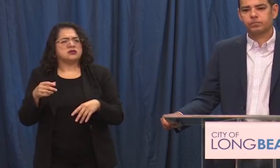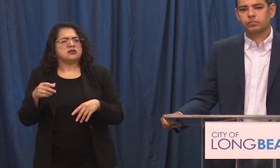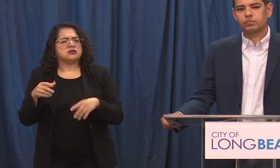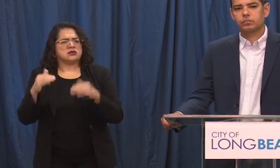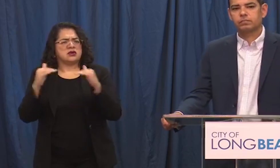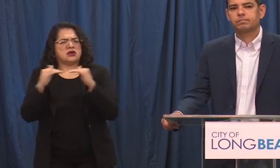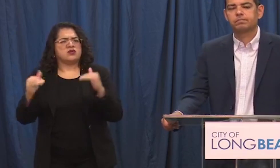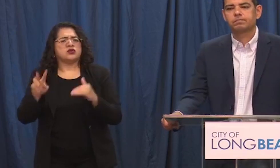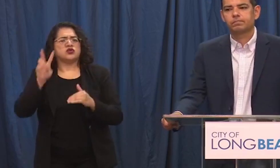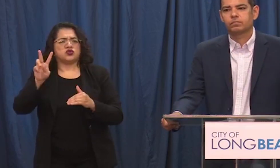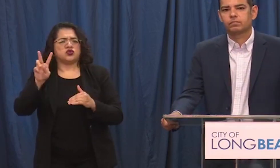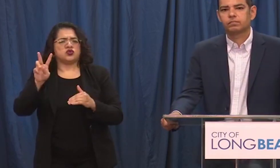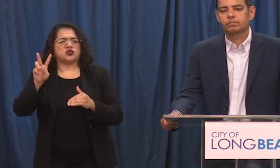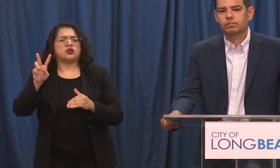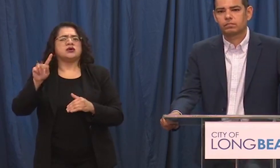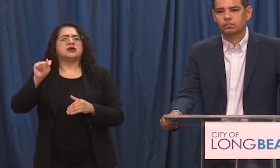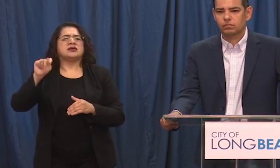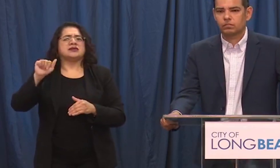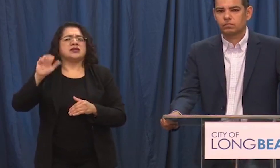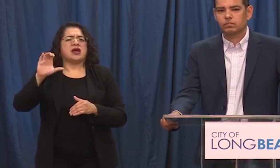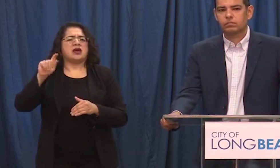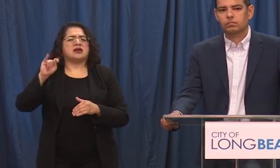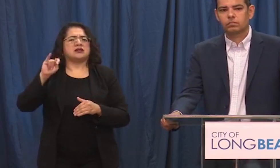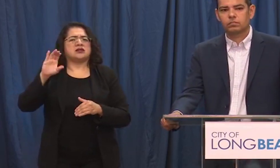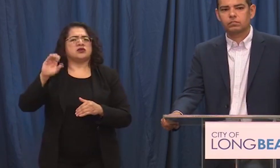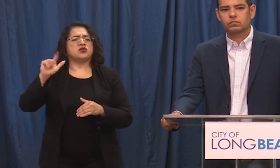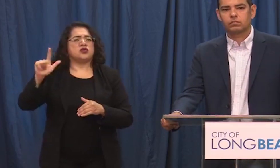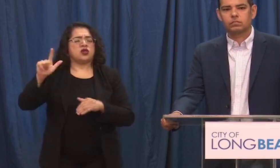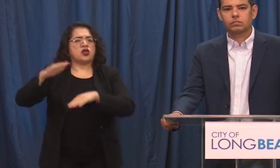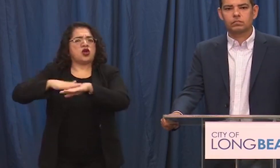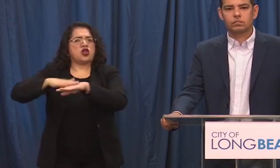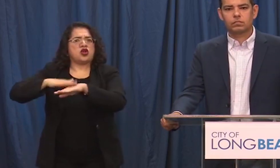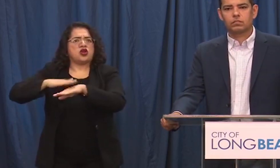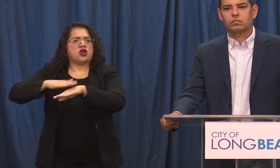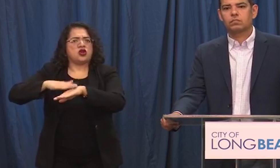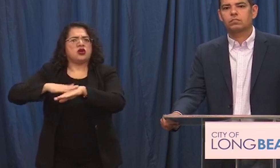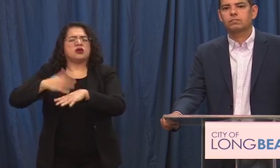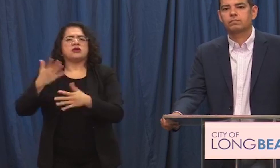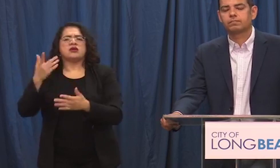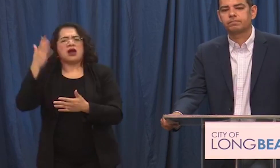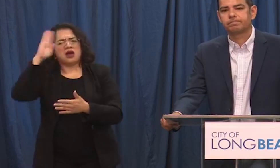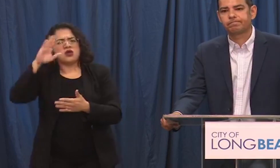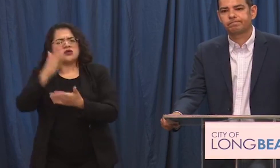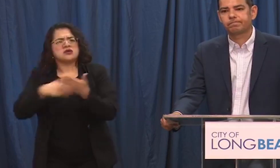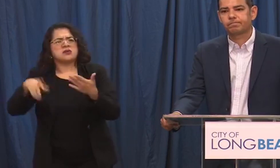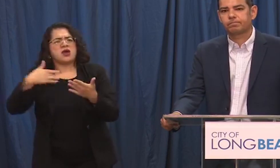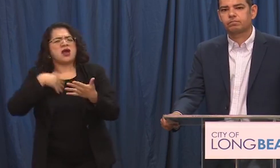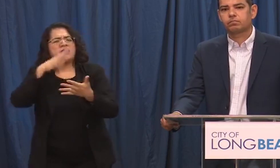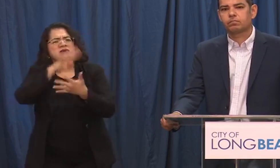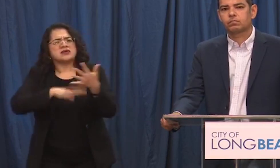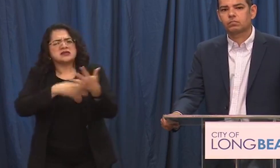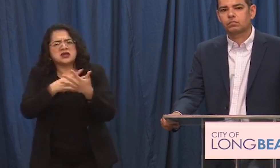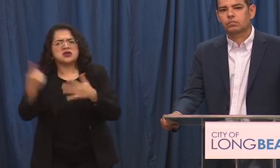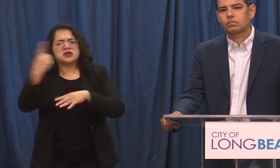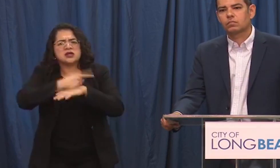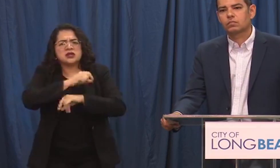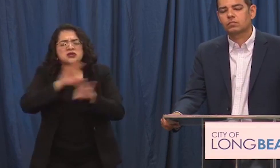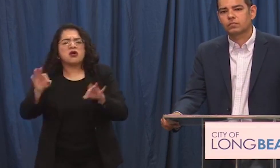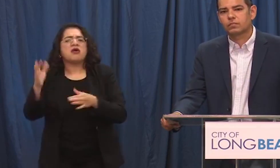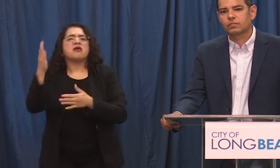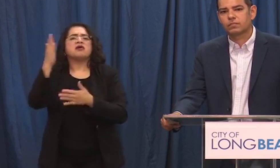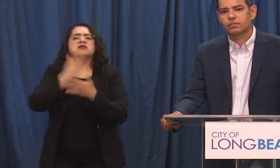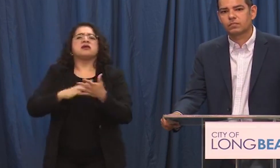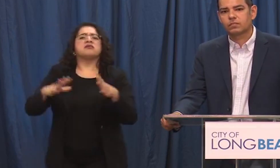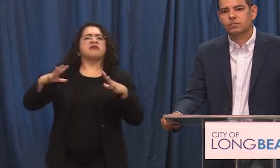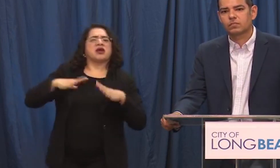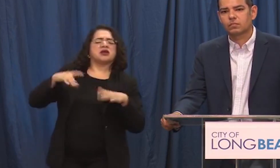two tactical alert uh meaning officers can still take their regularly scheduled days off uh scheduled vacation time when was